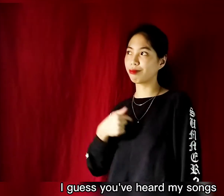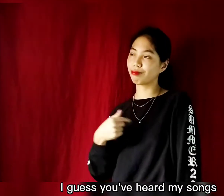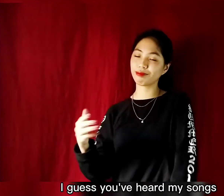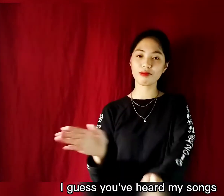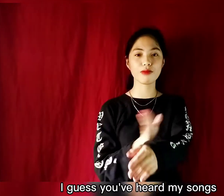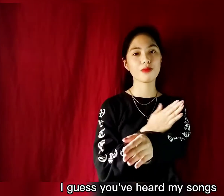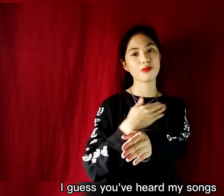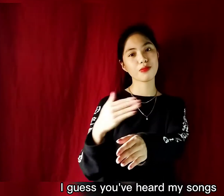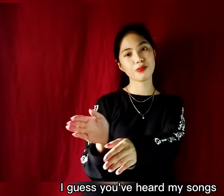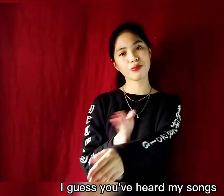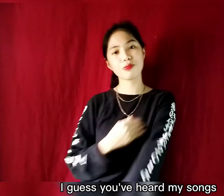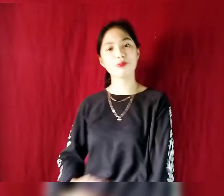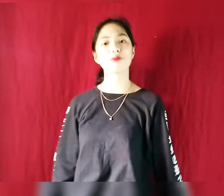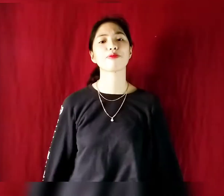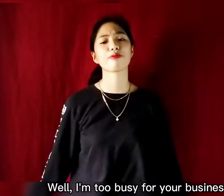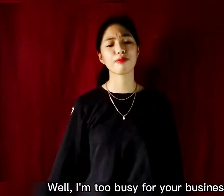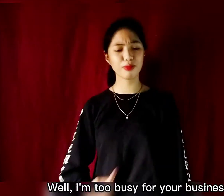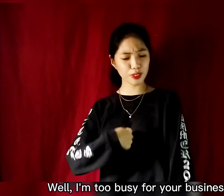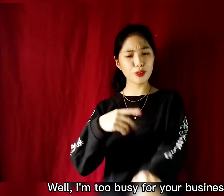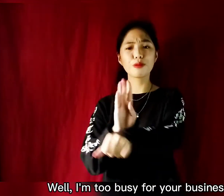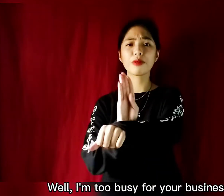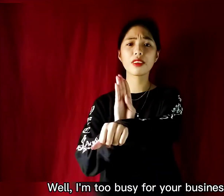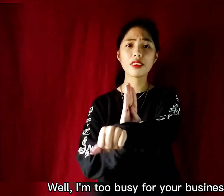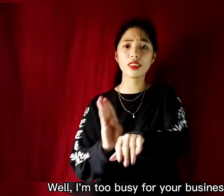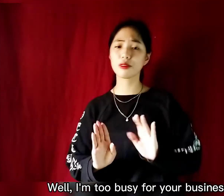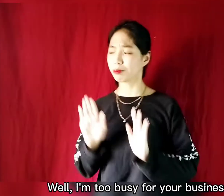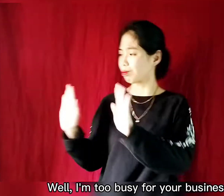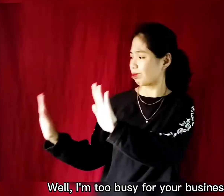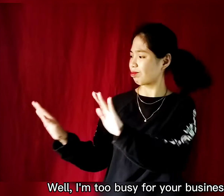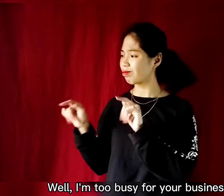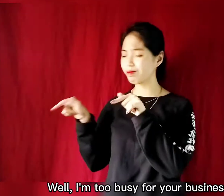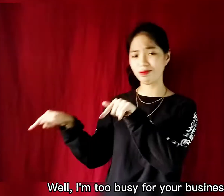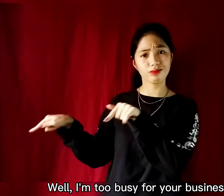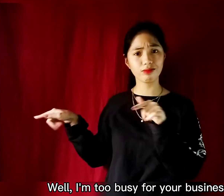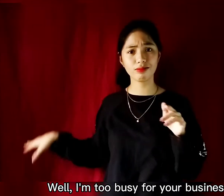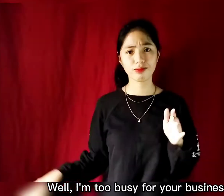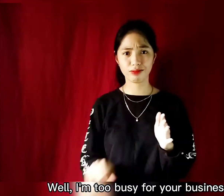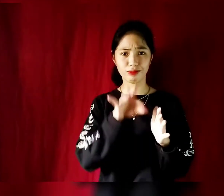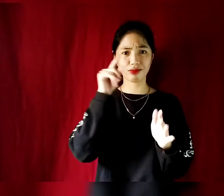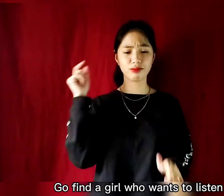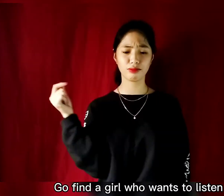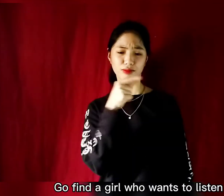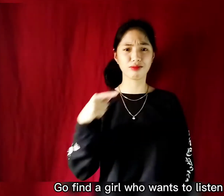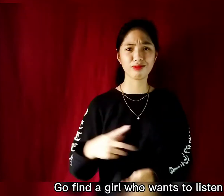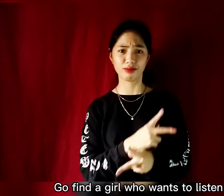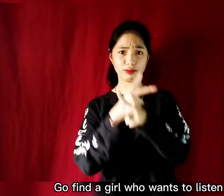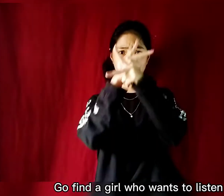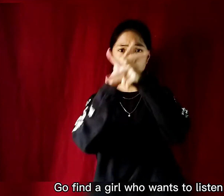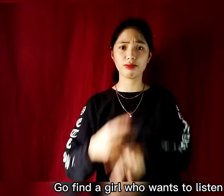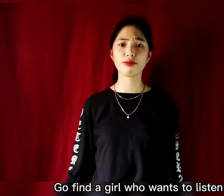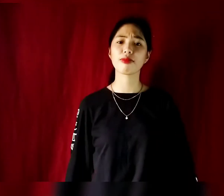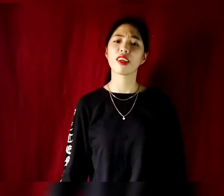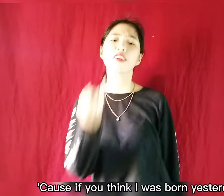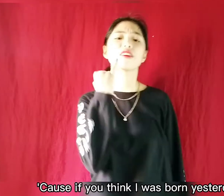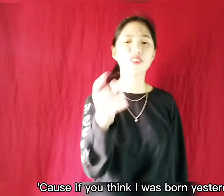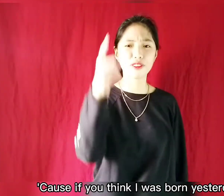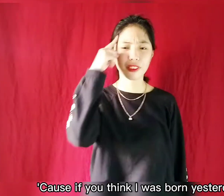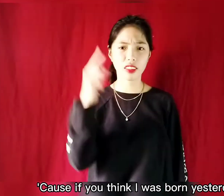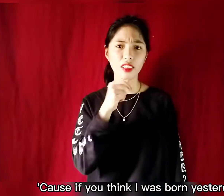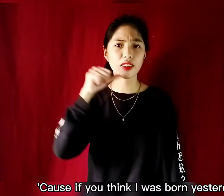my songs Well, I'm too busy for your business Go find a girl who wants to listen Cause if you think